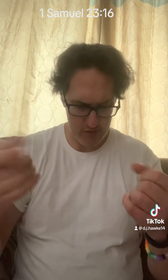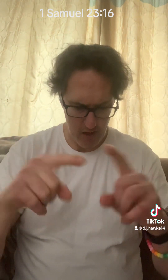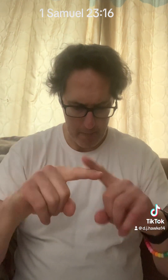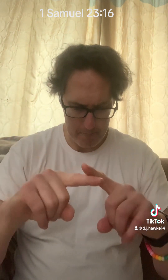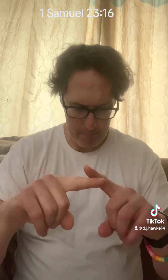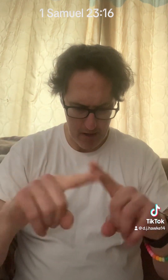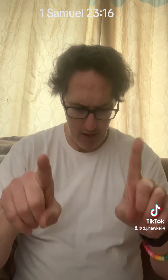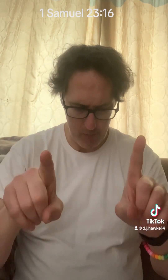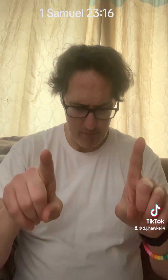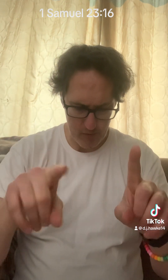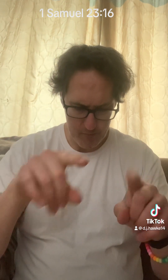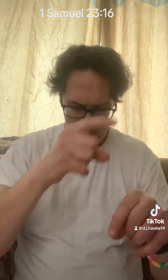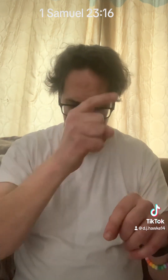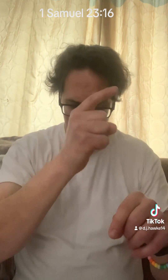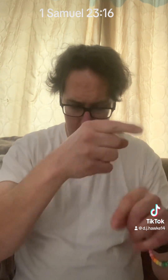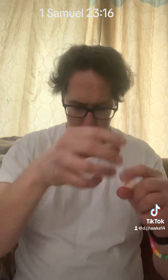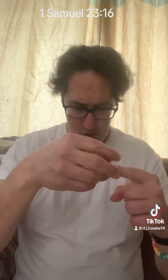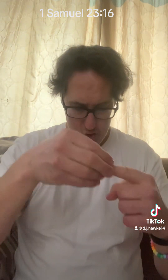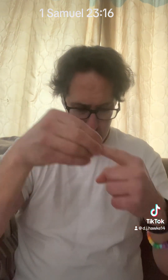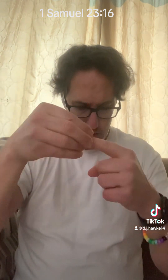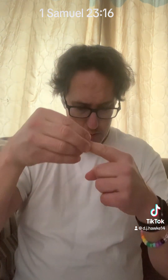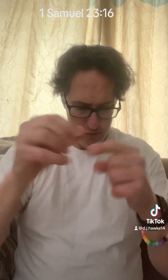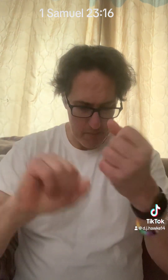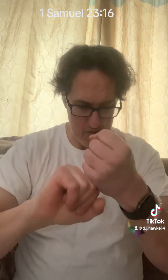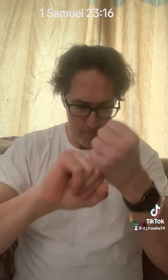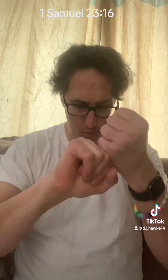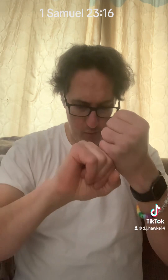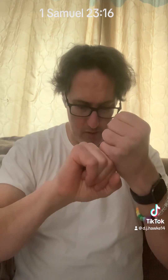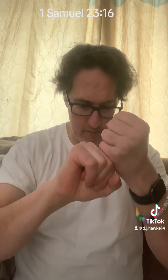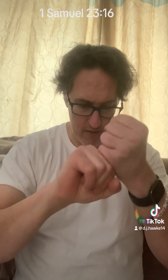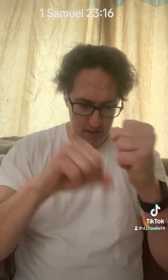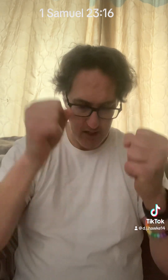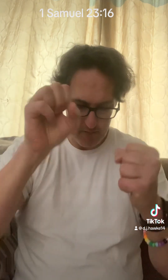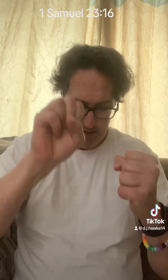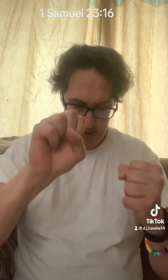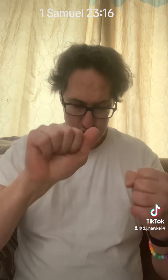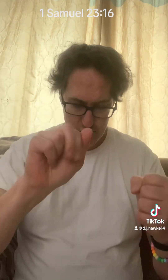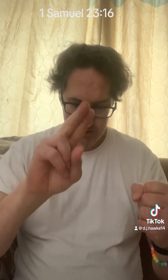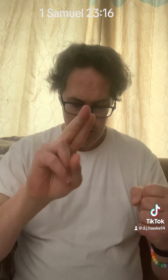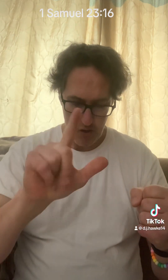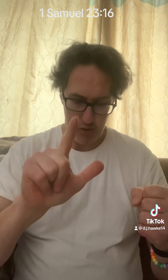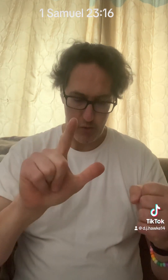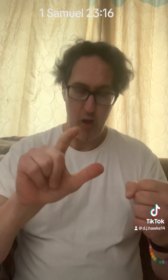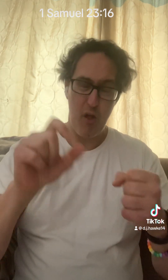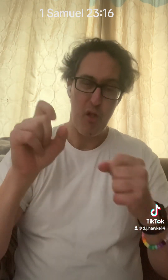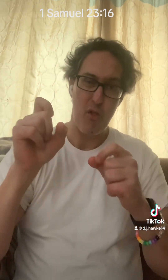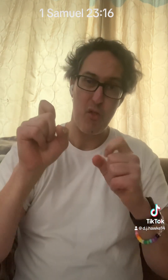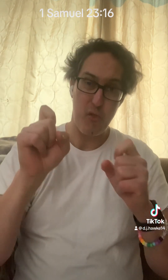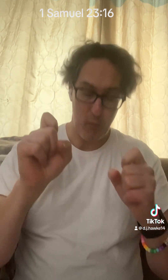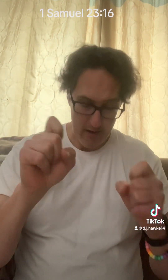However, he chose to be supportive, even as Saul threatened